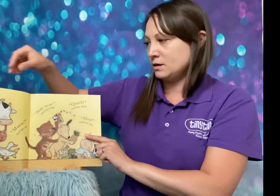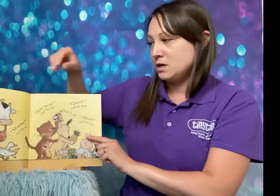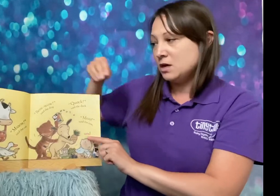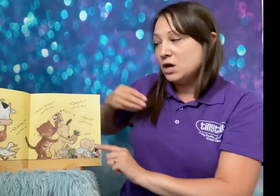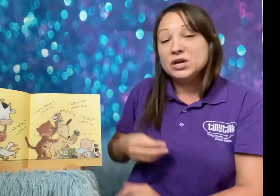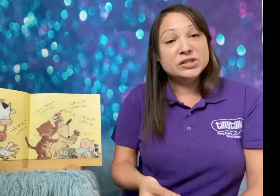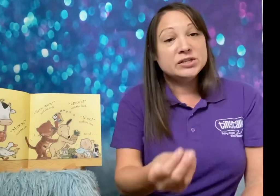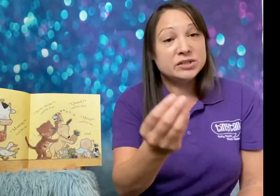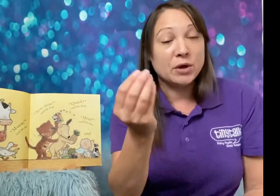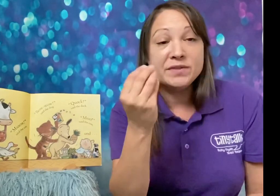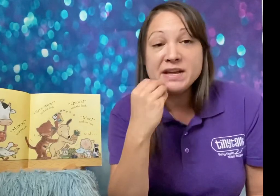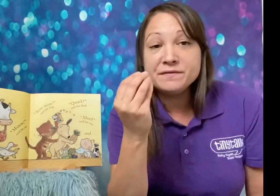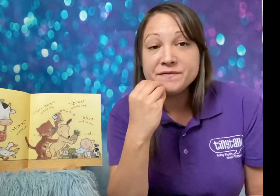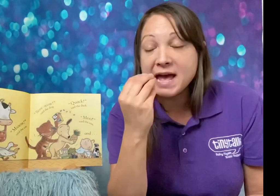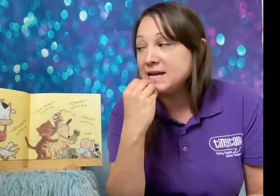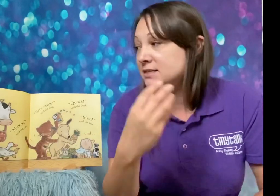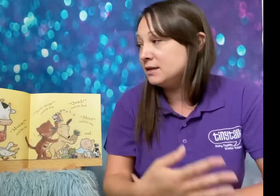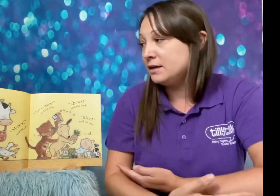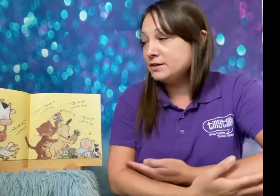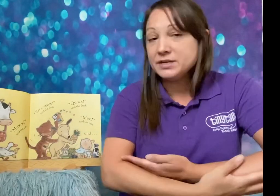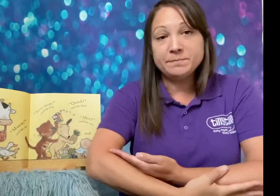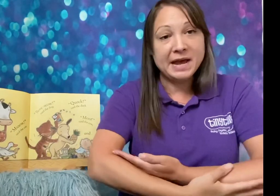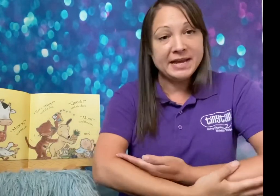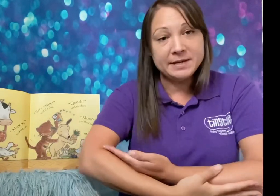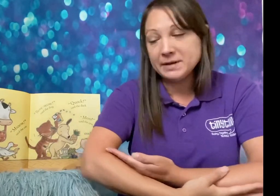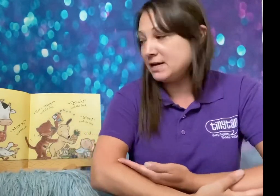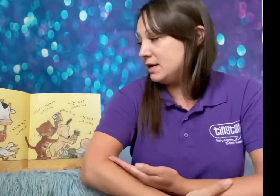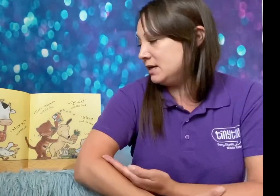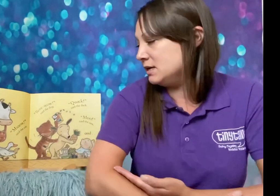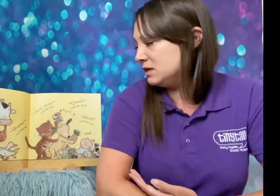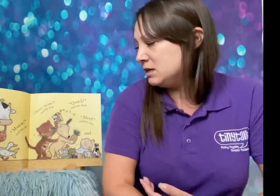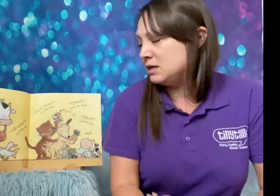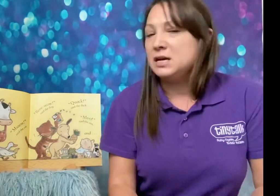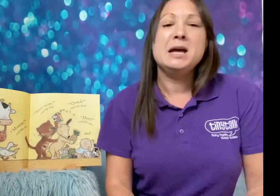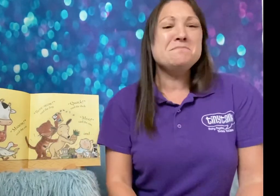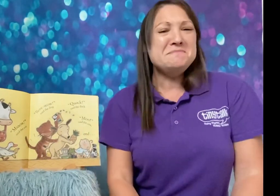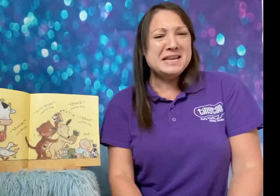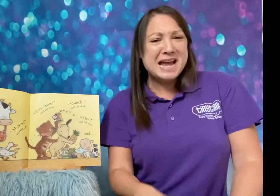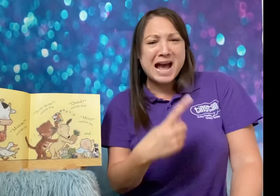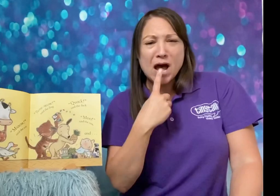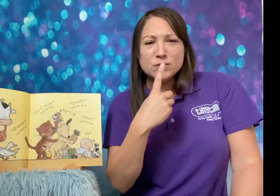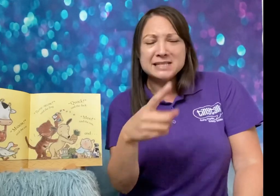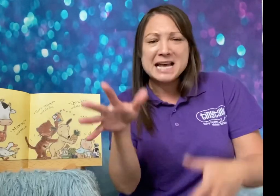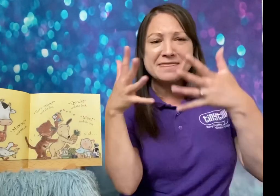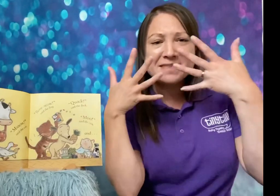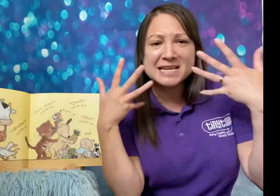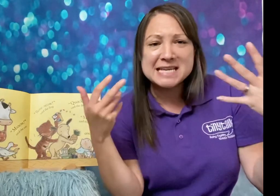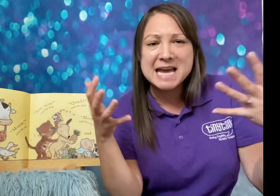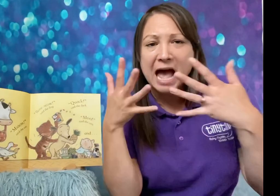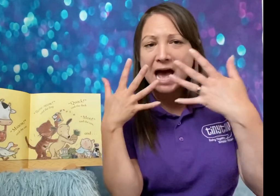So they fed the baby. Meow, said the cat.